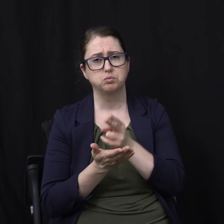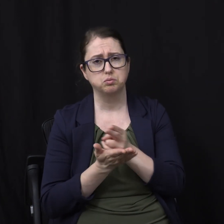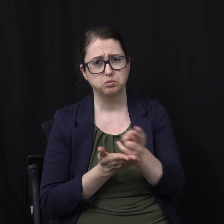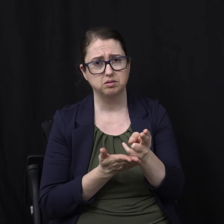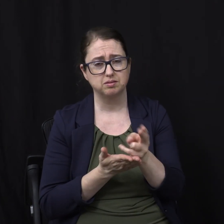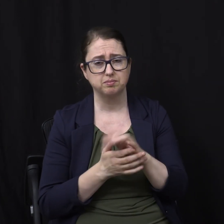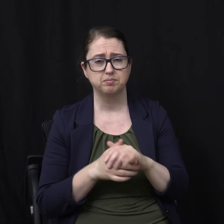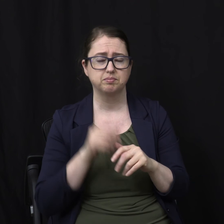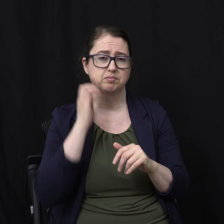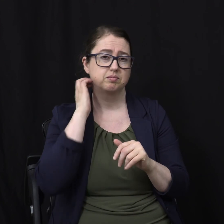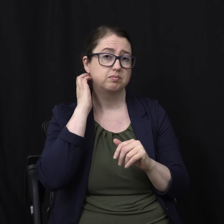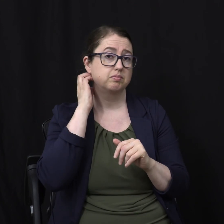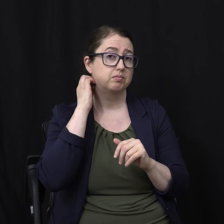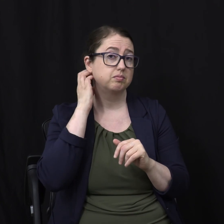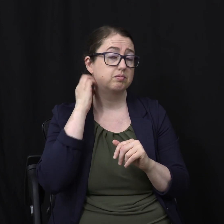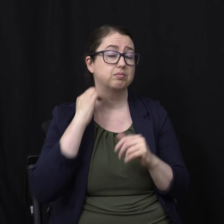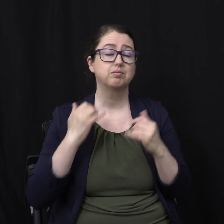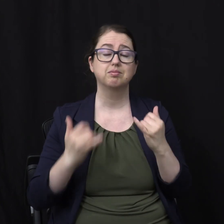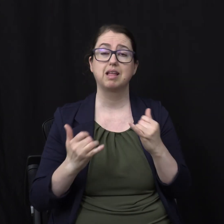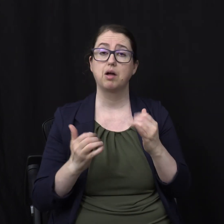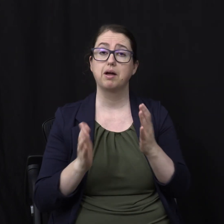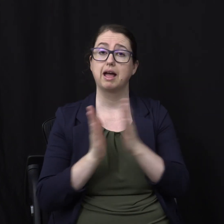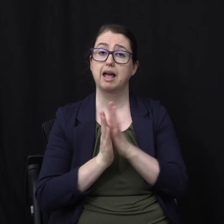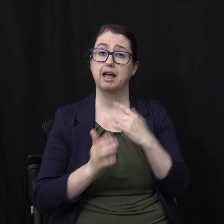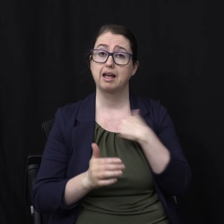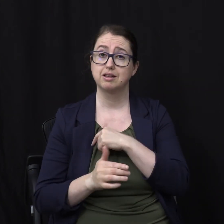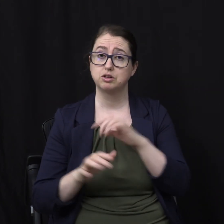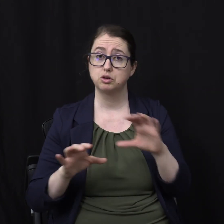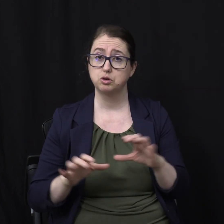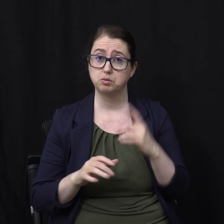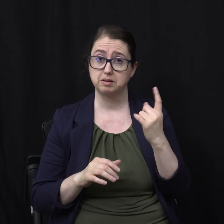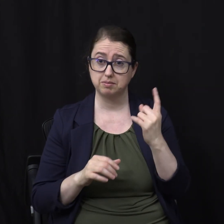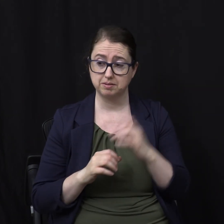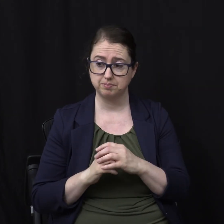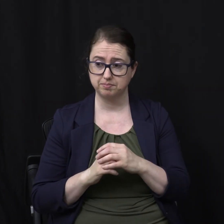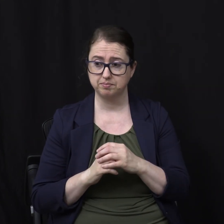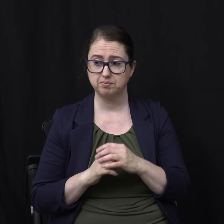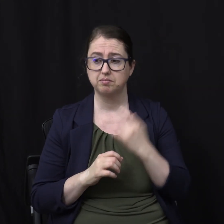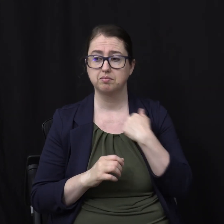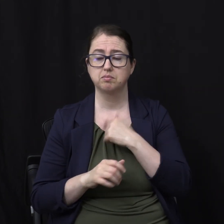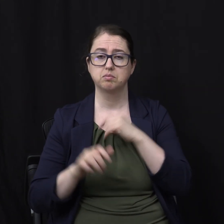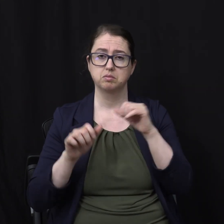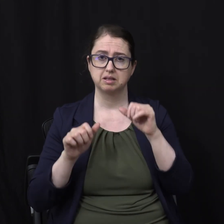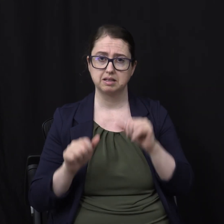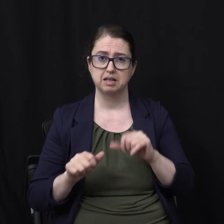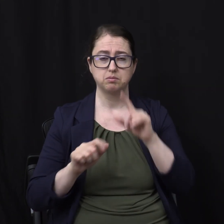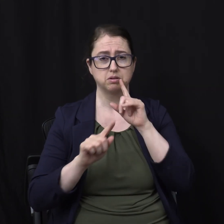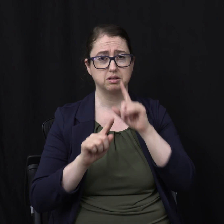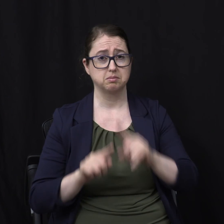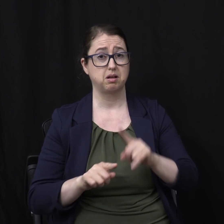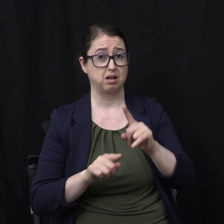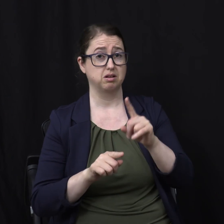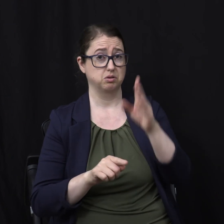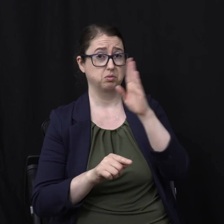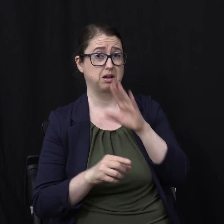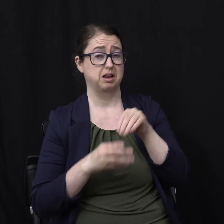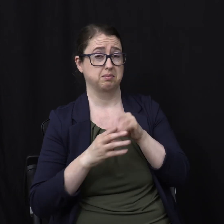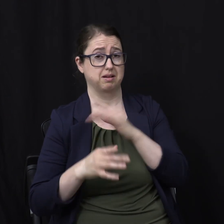this asks something Of us Doesn't it We can respond To God Tonight In our heart We can say Lord I